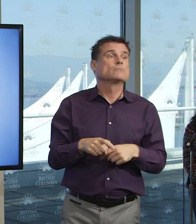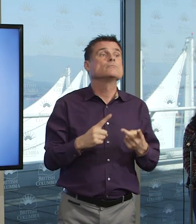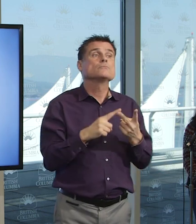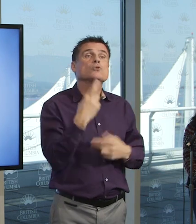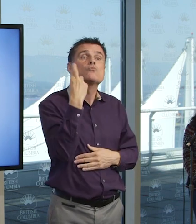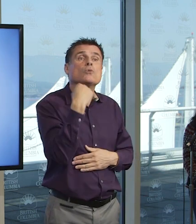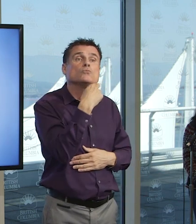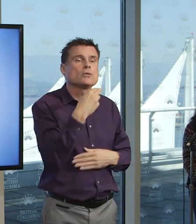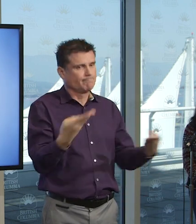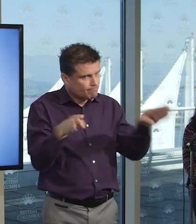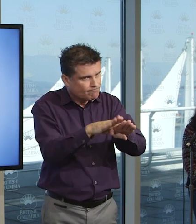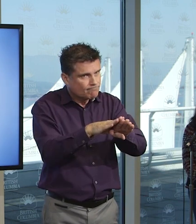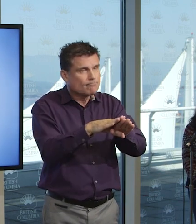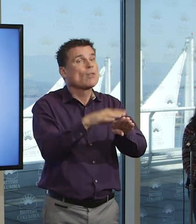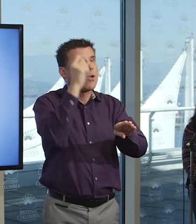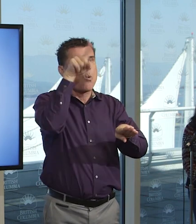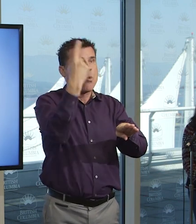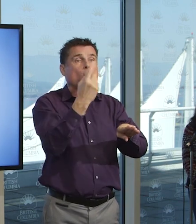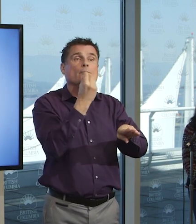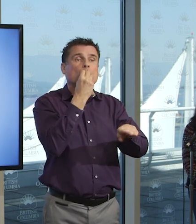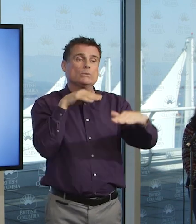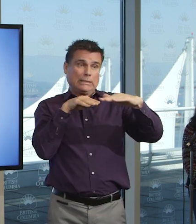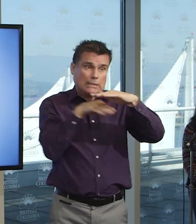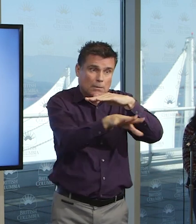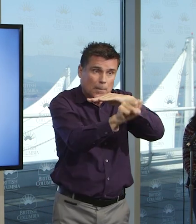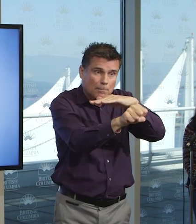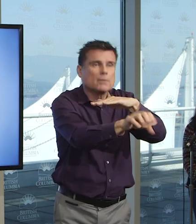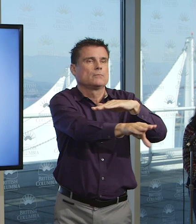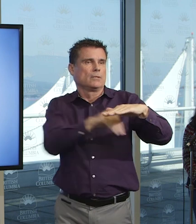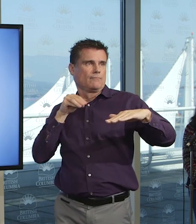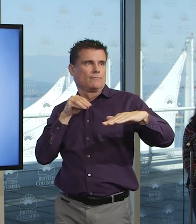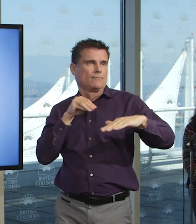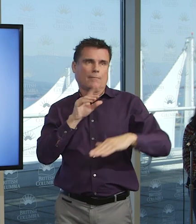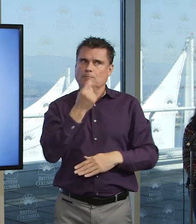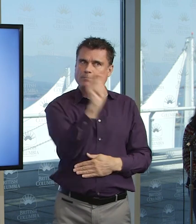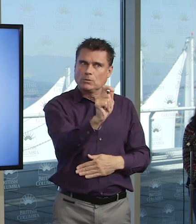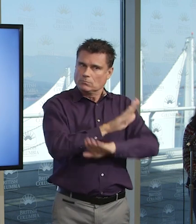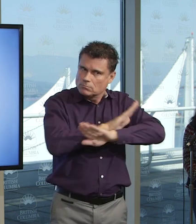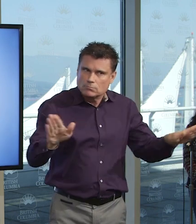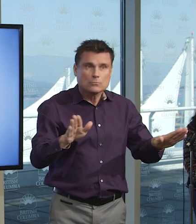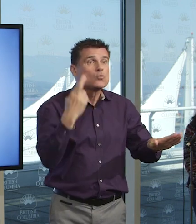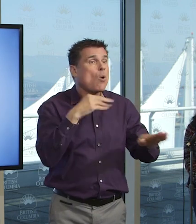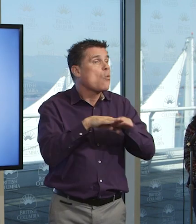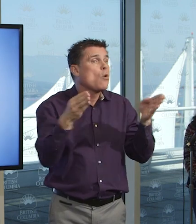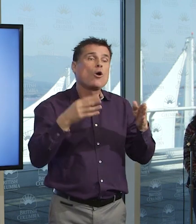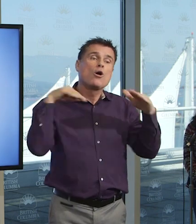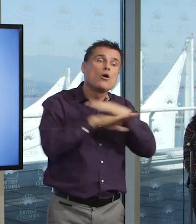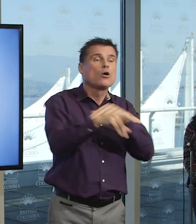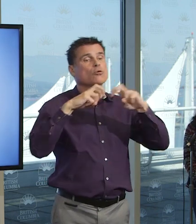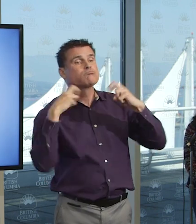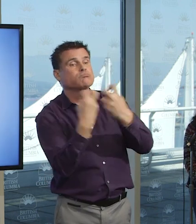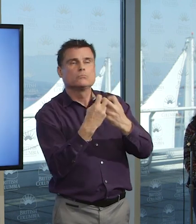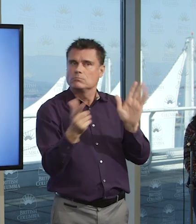Dr. Henry said today, said in personal services industry, large gatherings, those are all orders. They're the